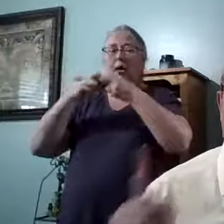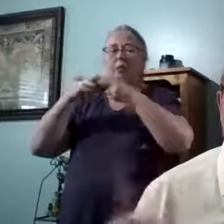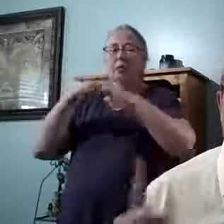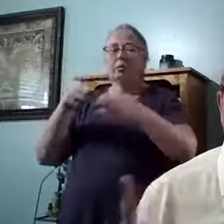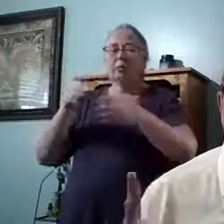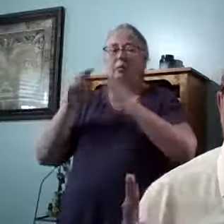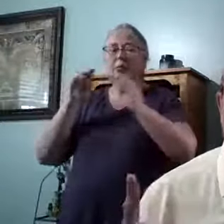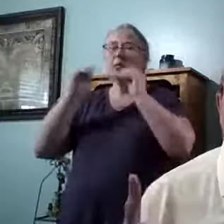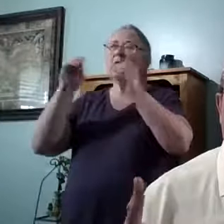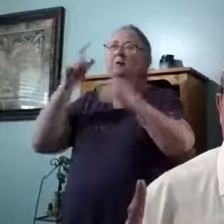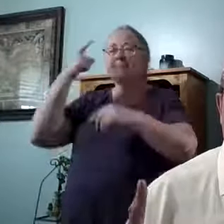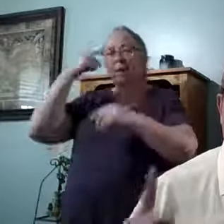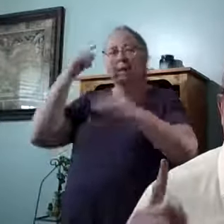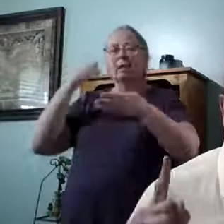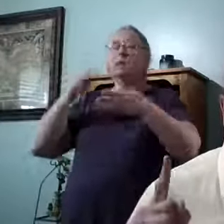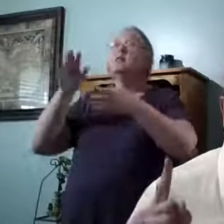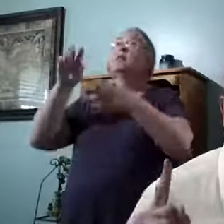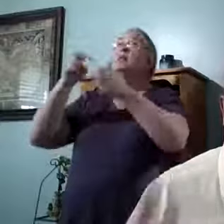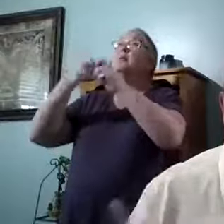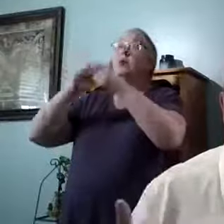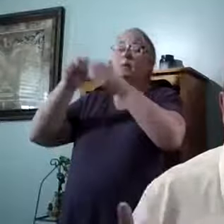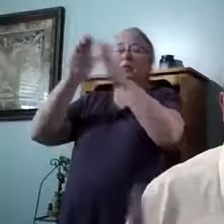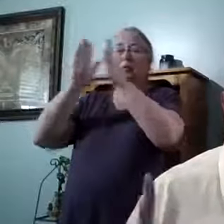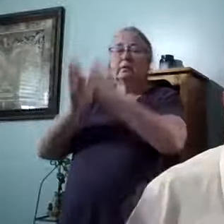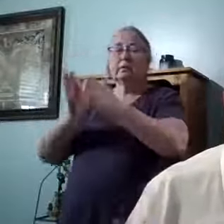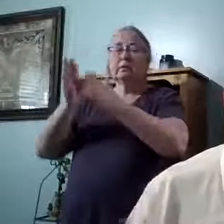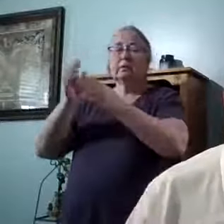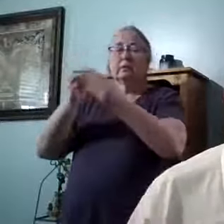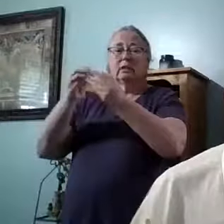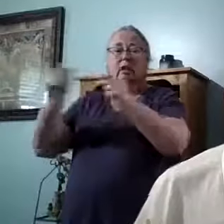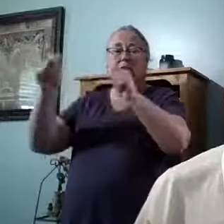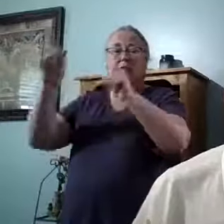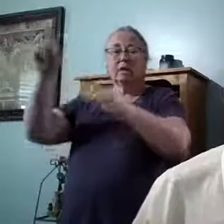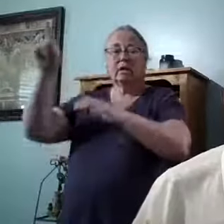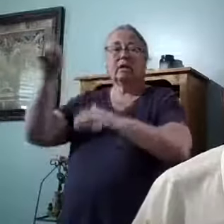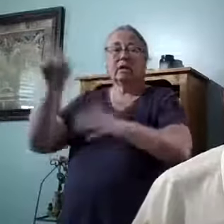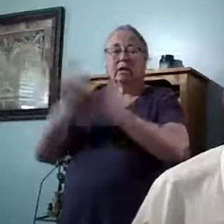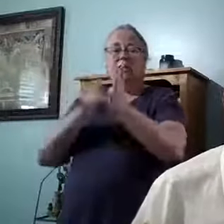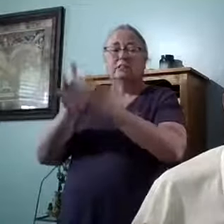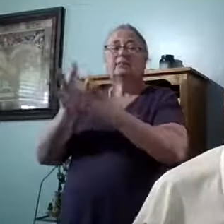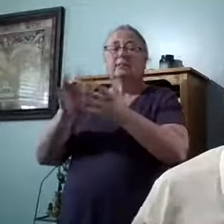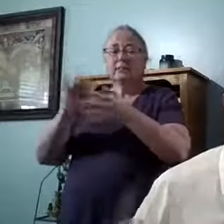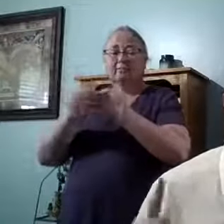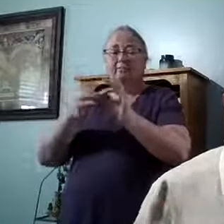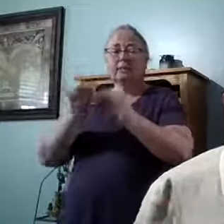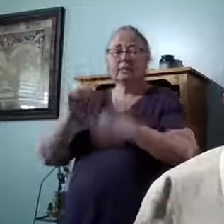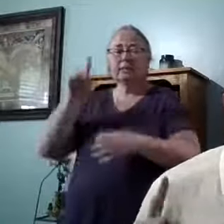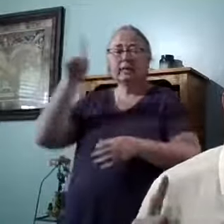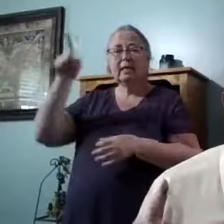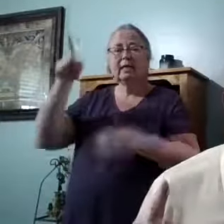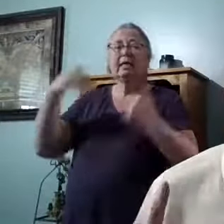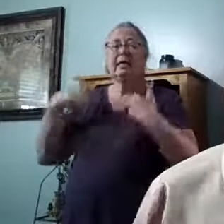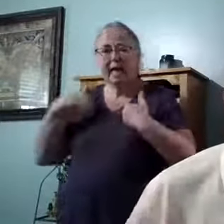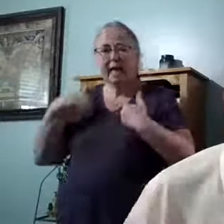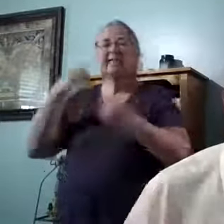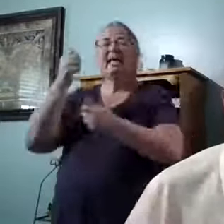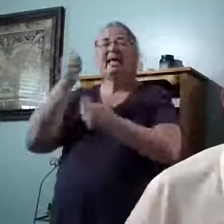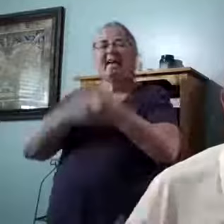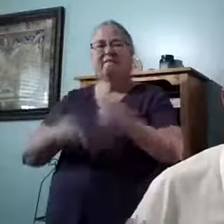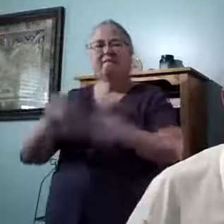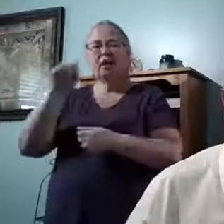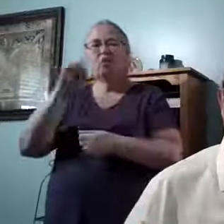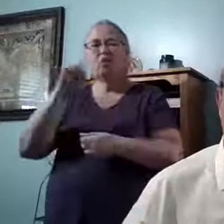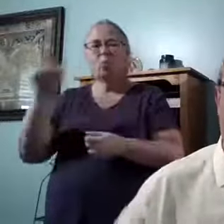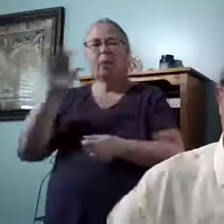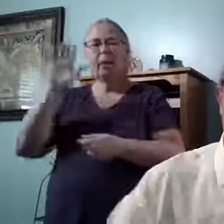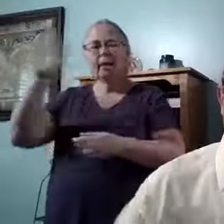the problem solver because Jesus can fix this. Praise God. He's got every tool in